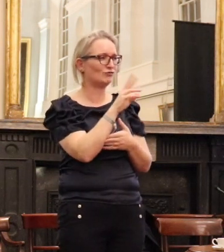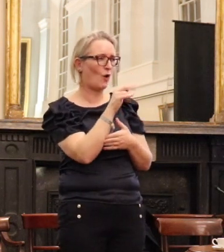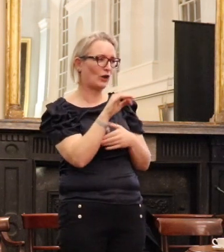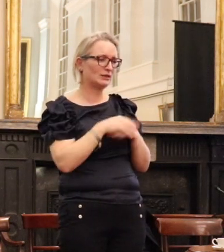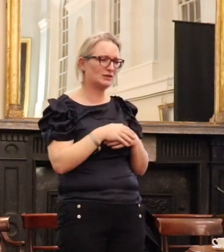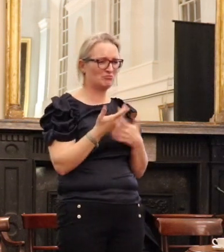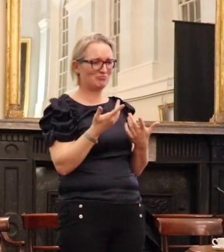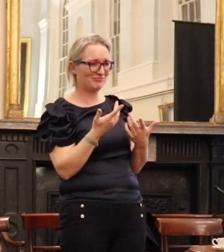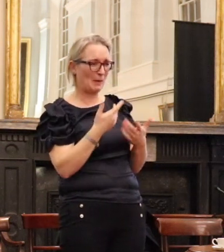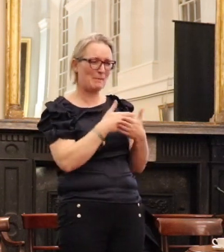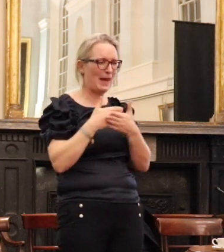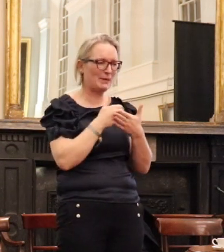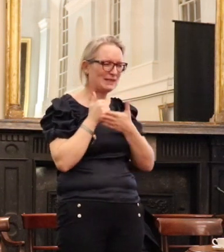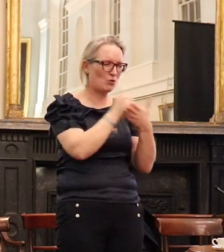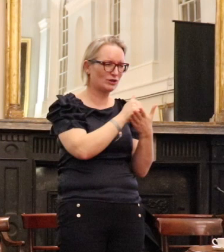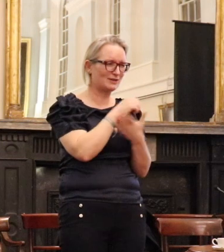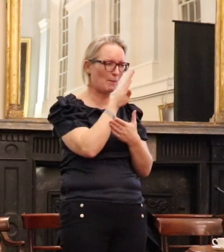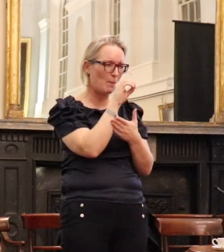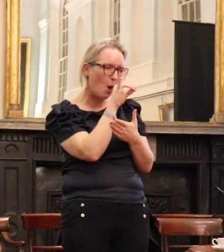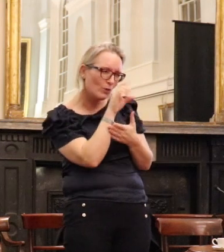it's me, and I know that's what we need to do.